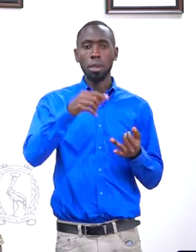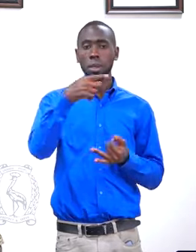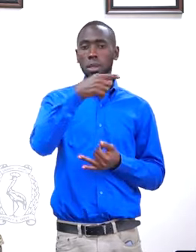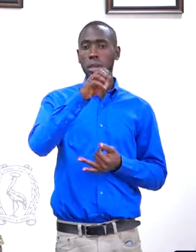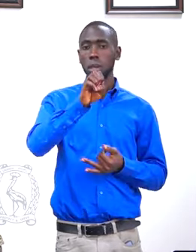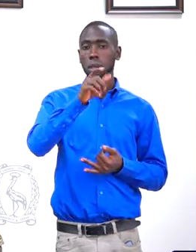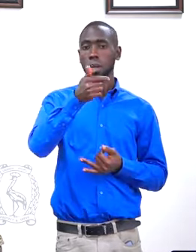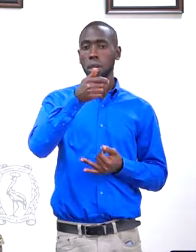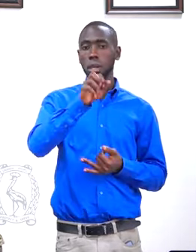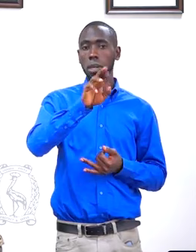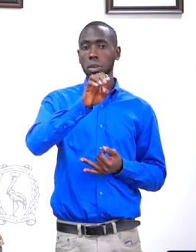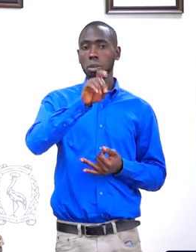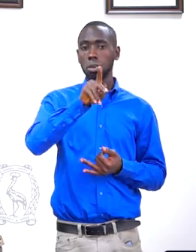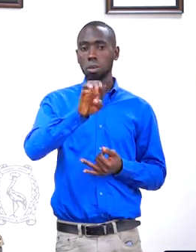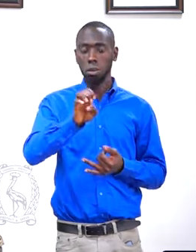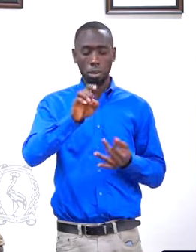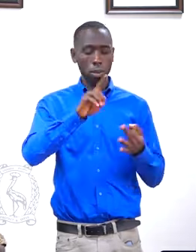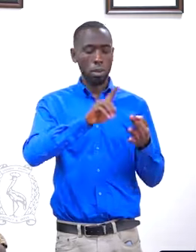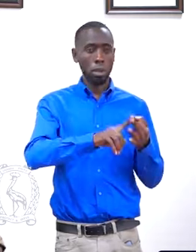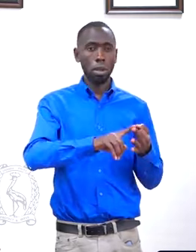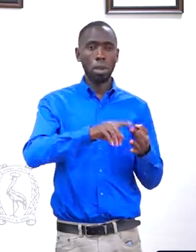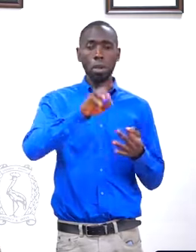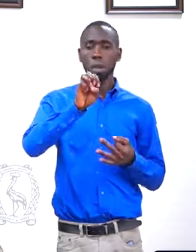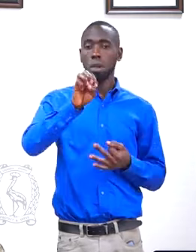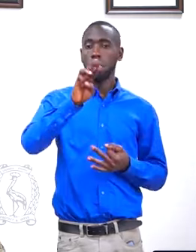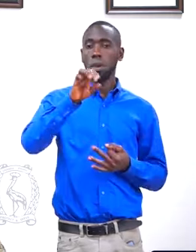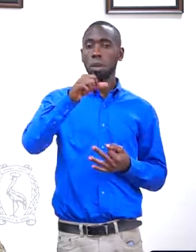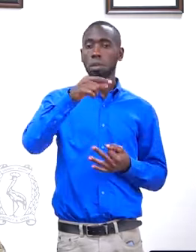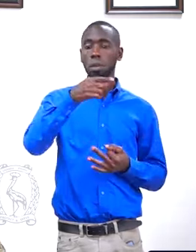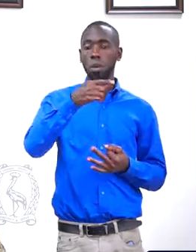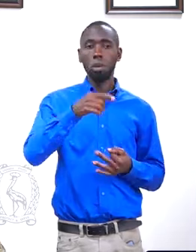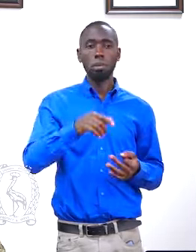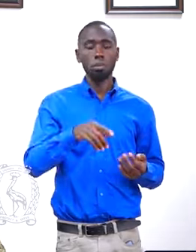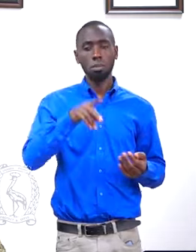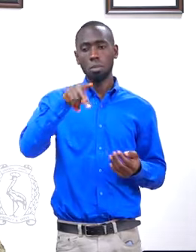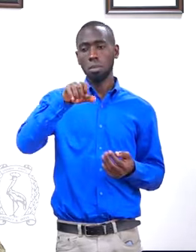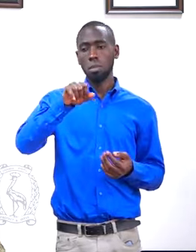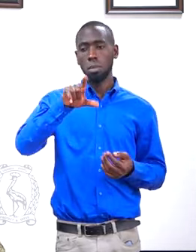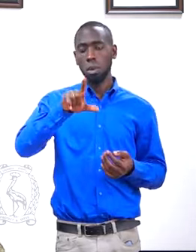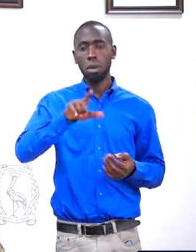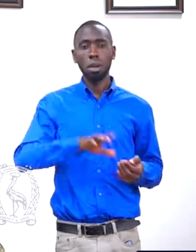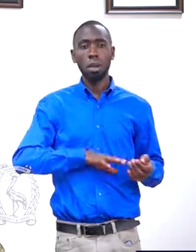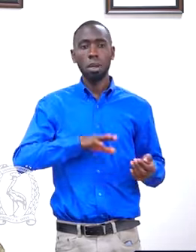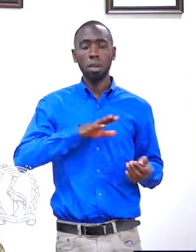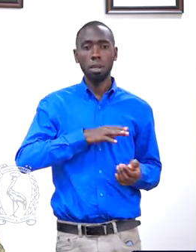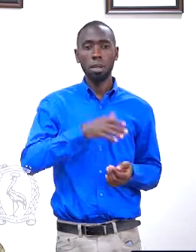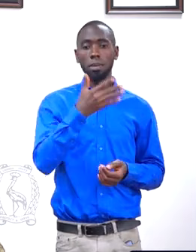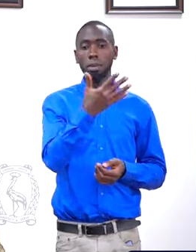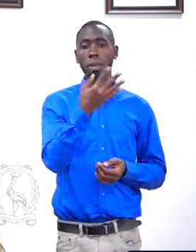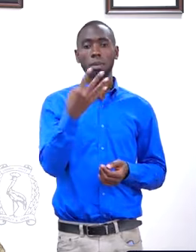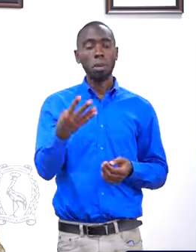and a Hmong, Paul, aged 54, have also failed to produce him.